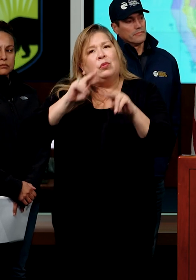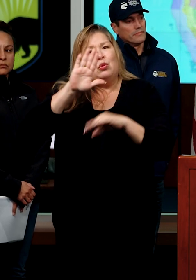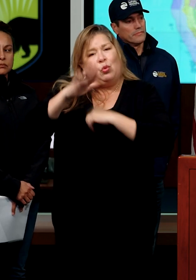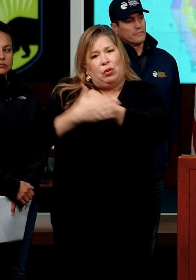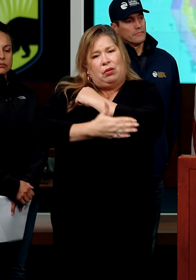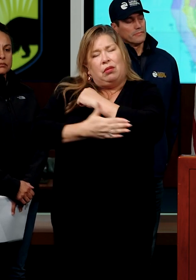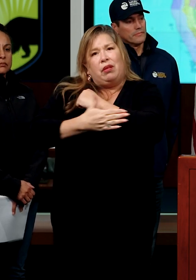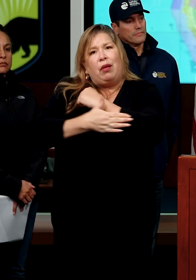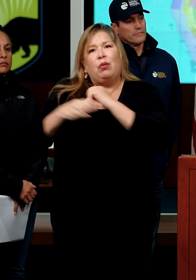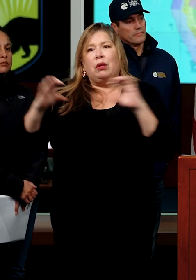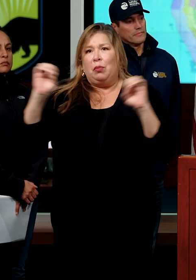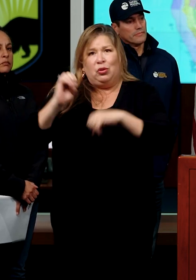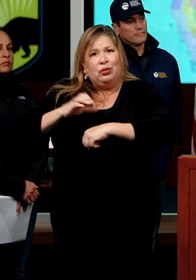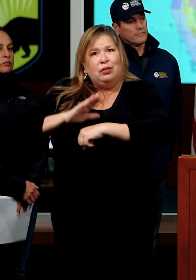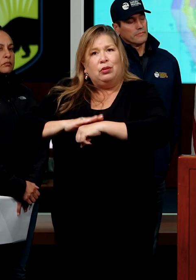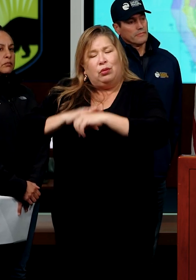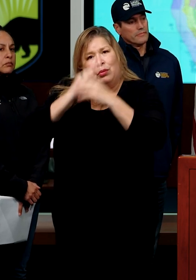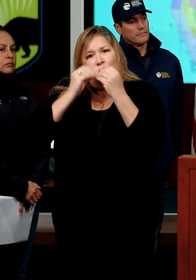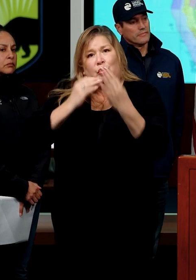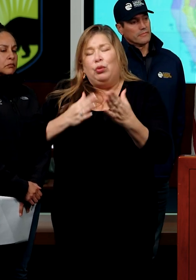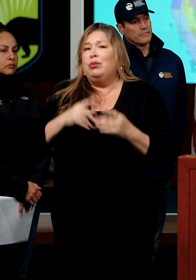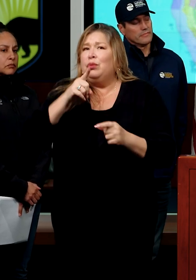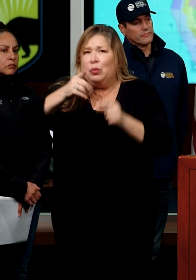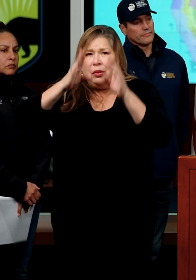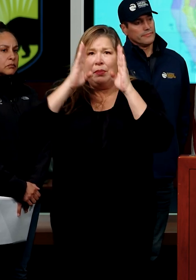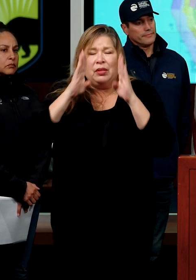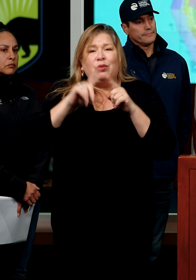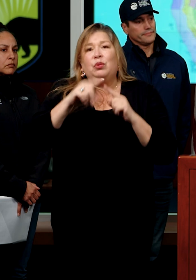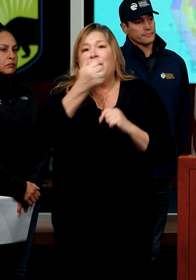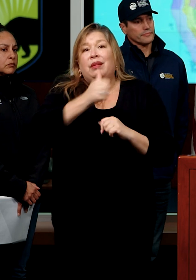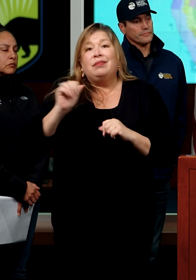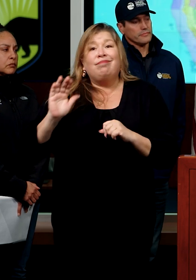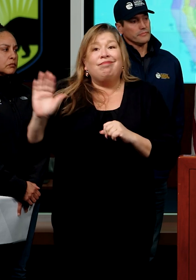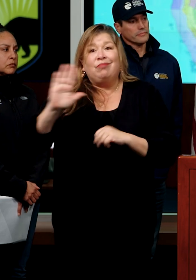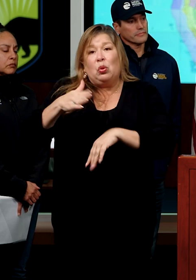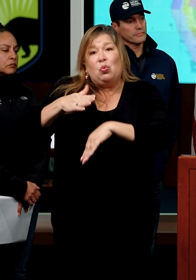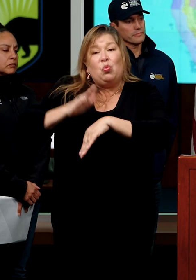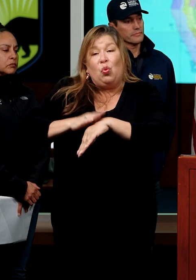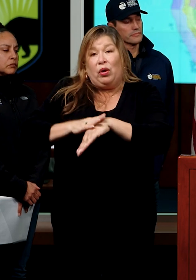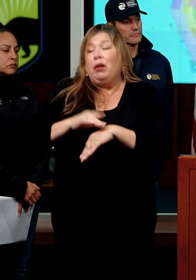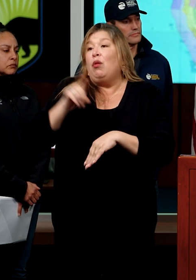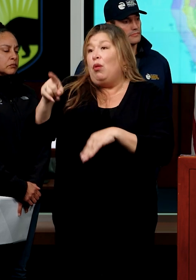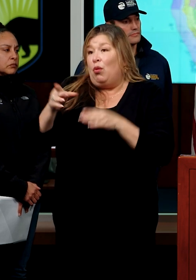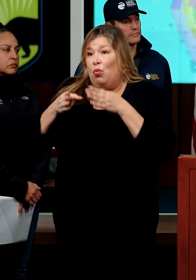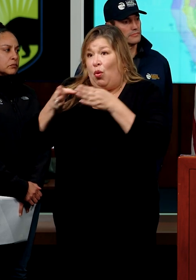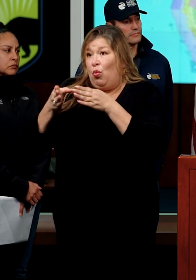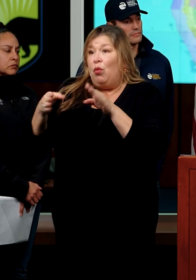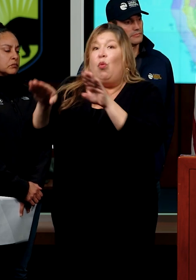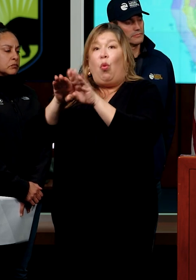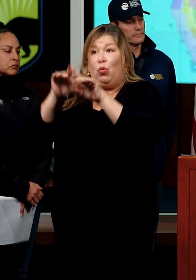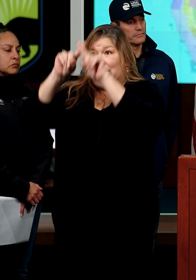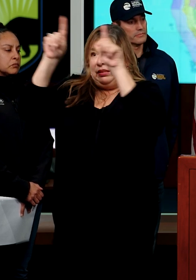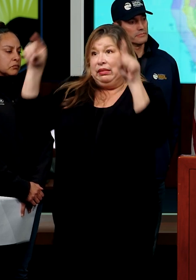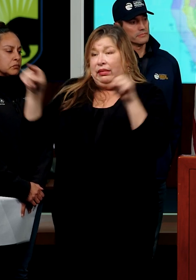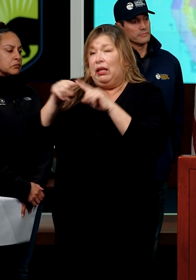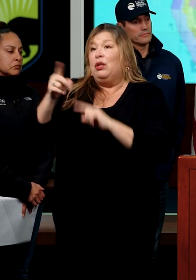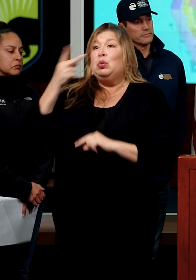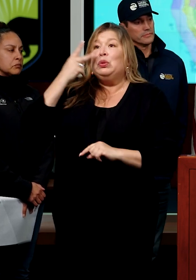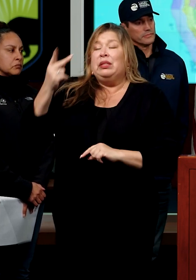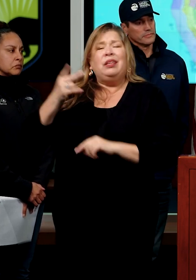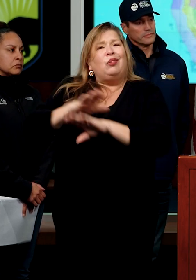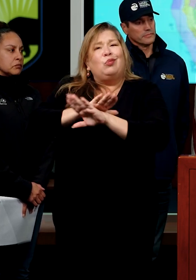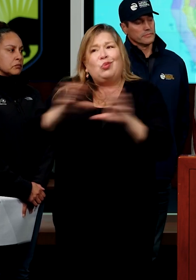You alerts that you heed the warnings of road closure signs that you don't walk,